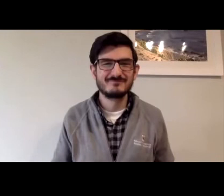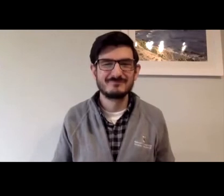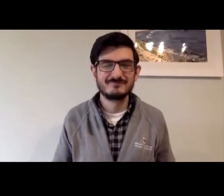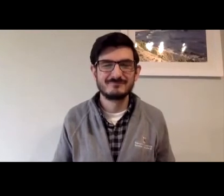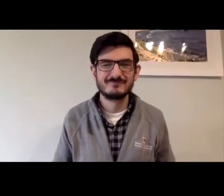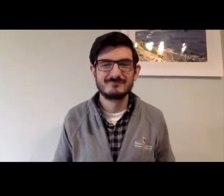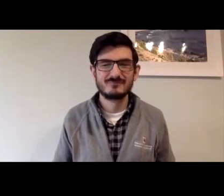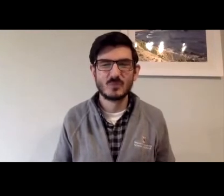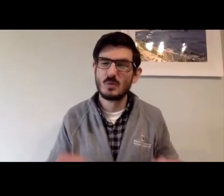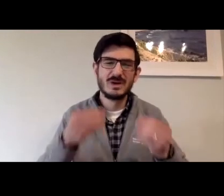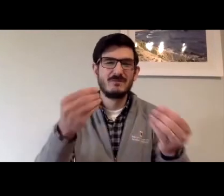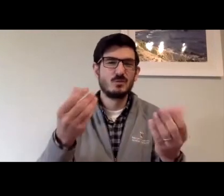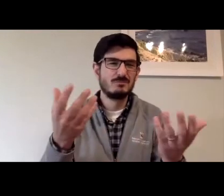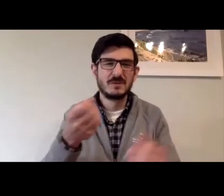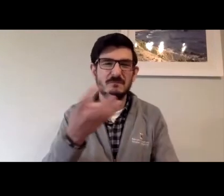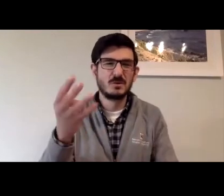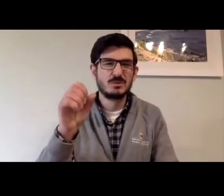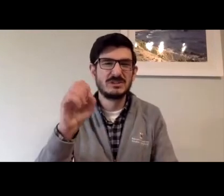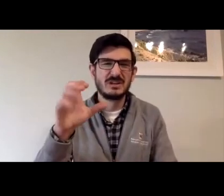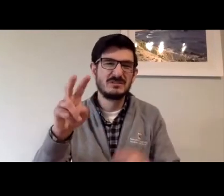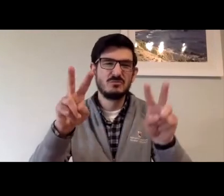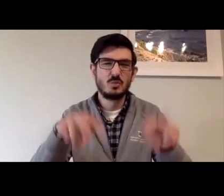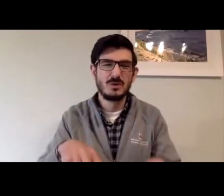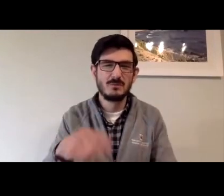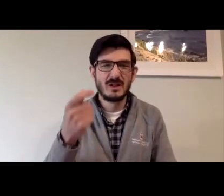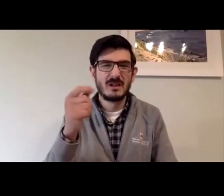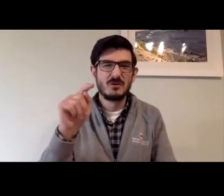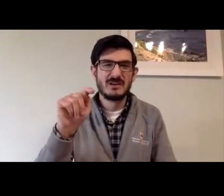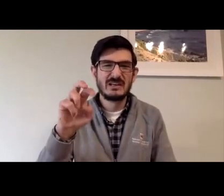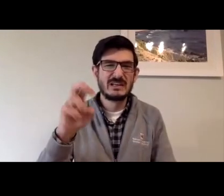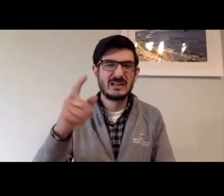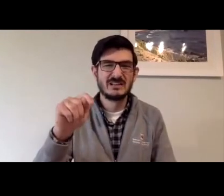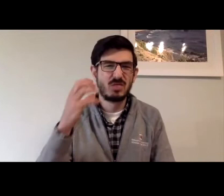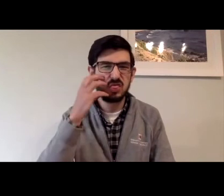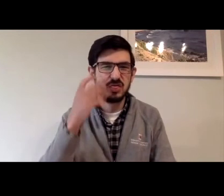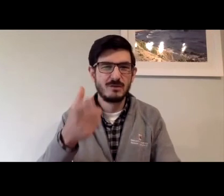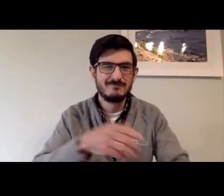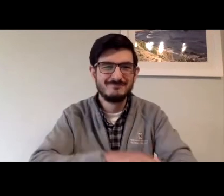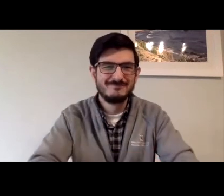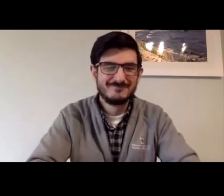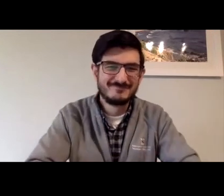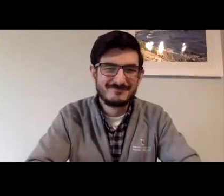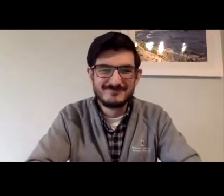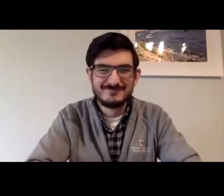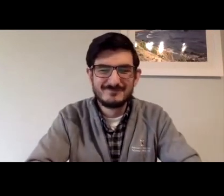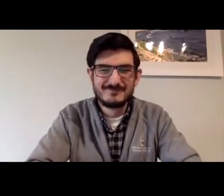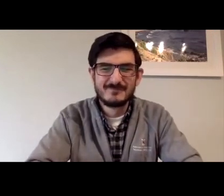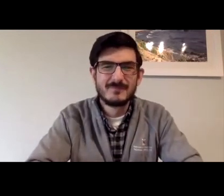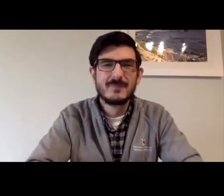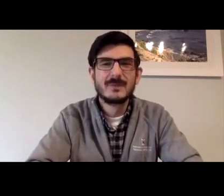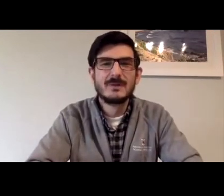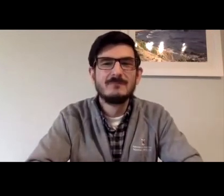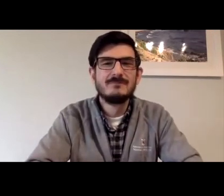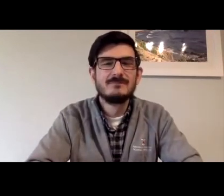Sure. Absolutely. Thank you, Travis. I'll give you just a few seconds to look over this slide. I know it's got